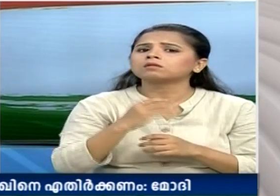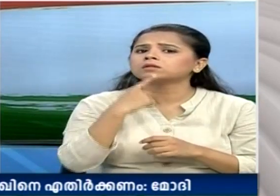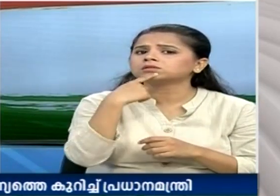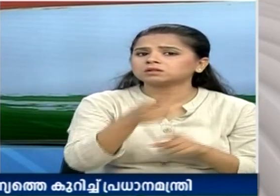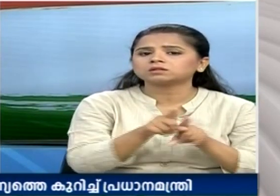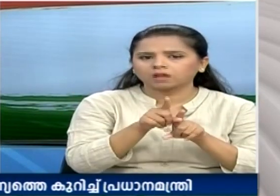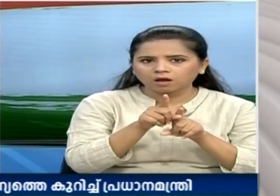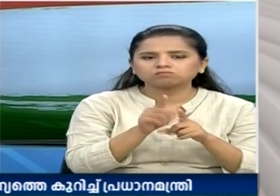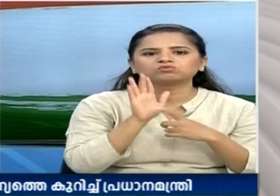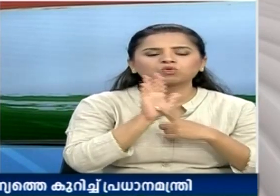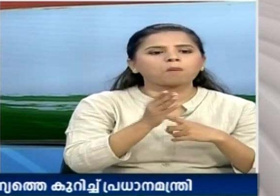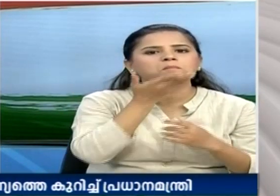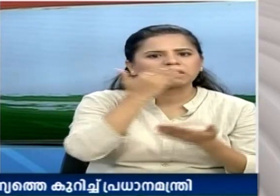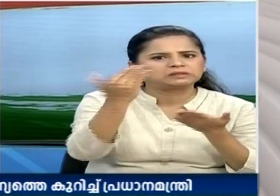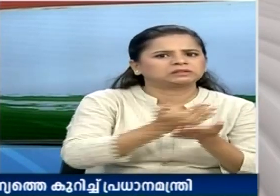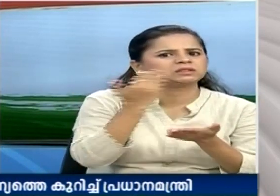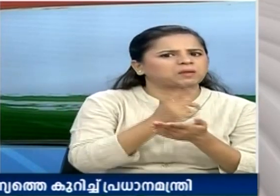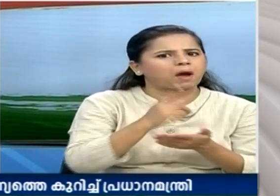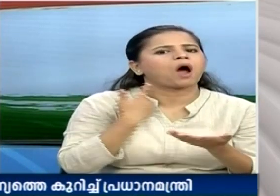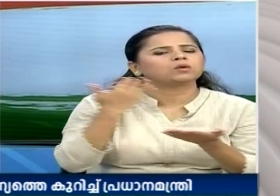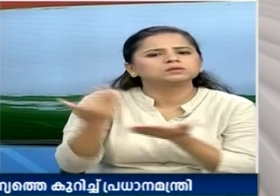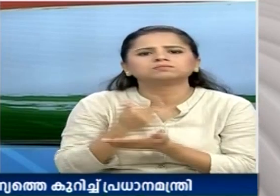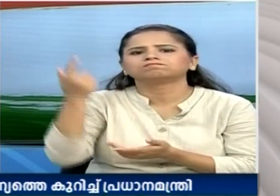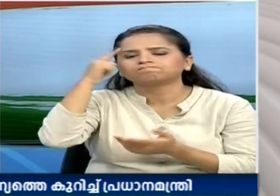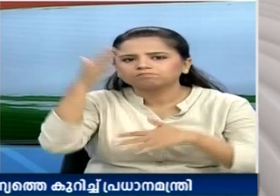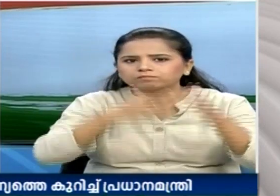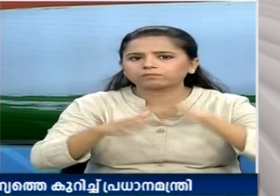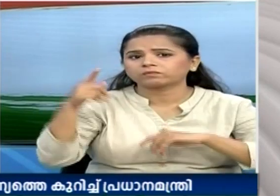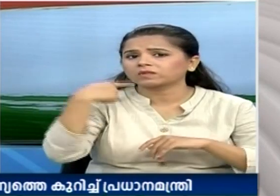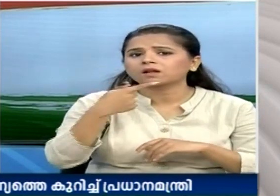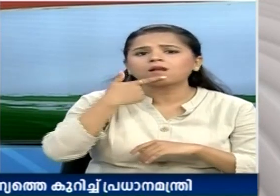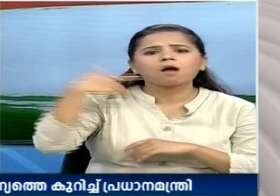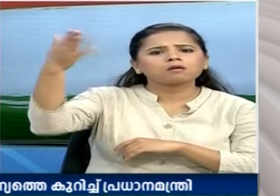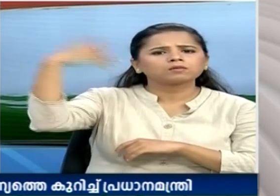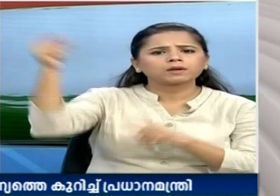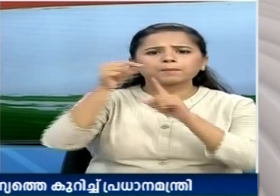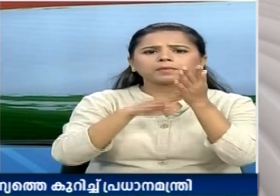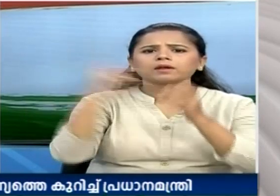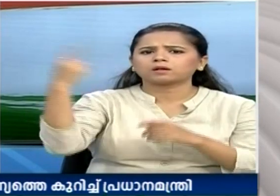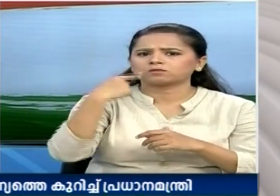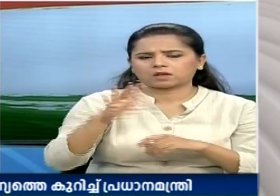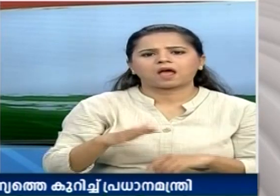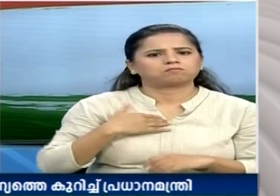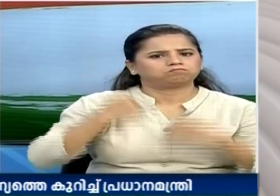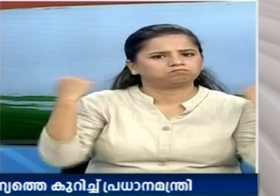conserve water. From the ramparts of the Red Fort, the Prime Minister announced a mammoth exercise, the Jal Jeevan Mission.